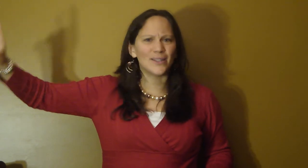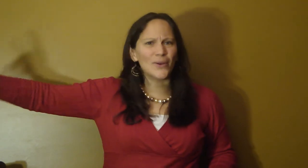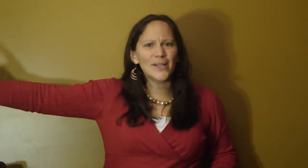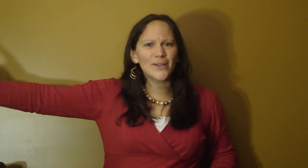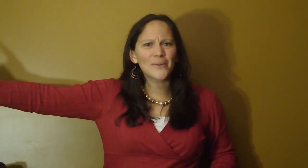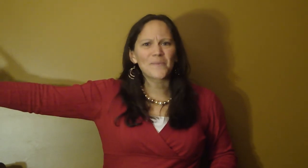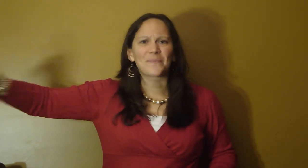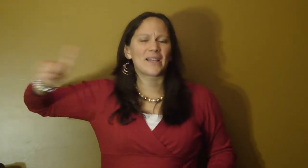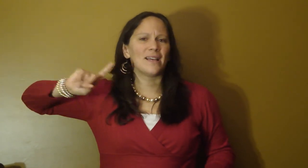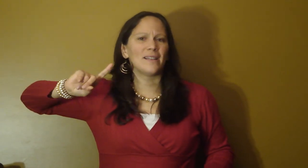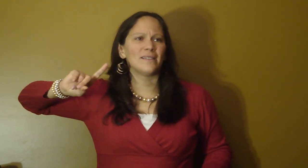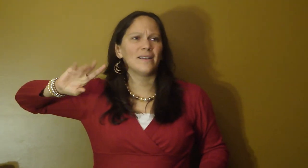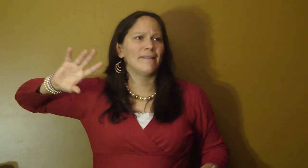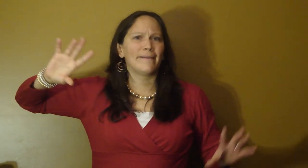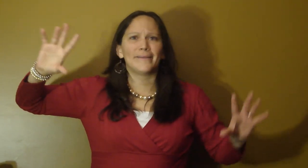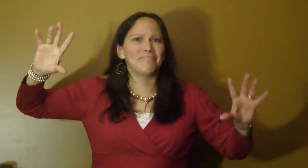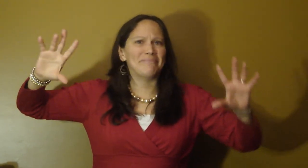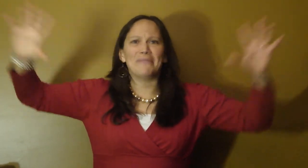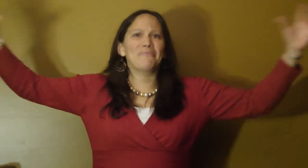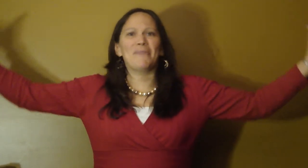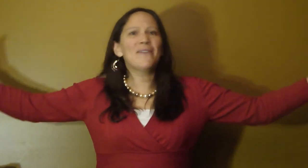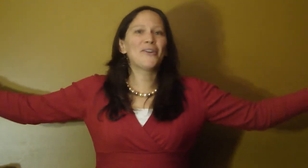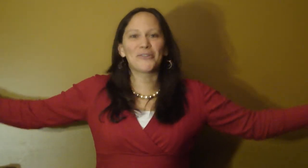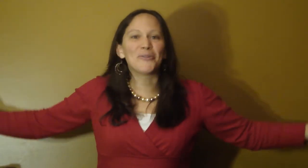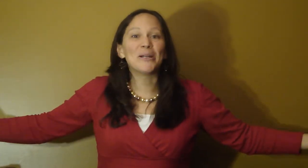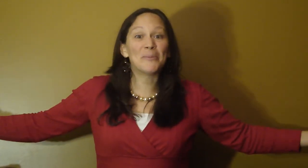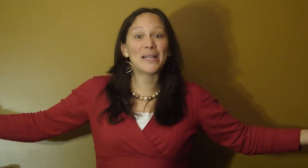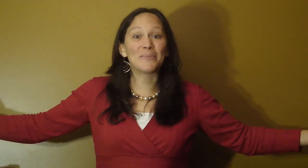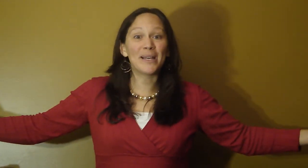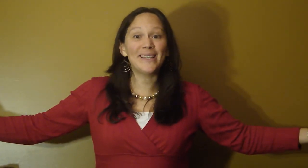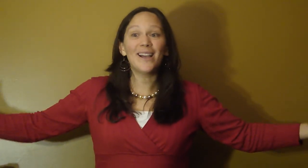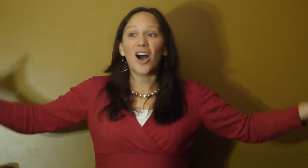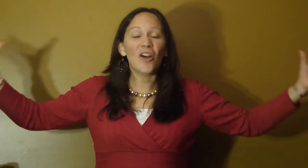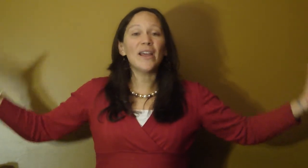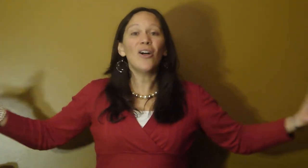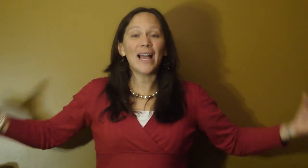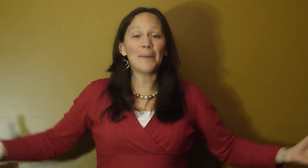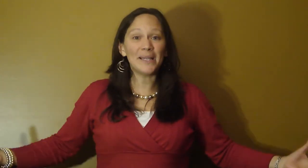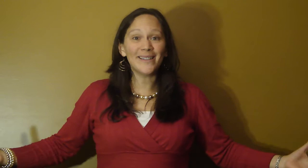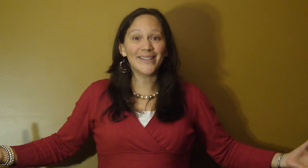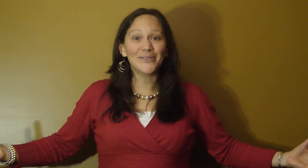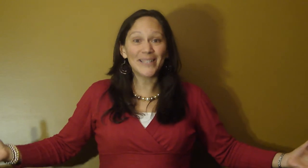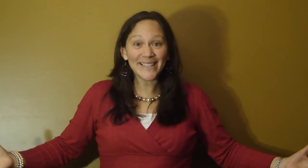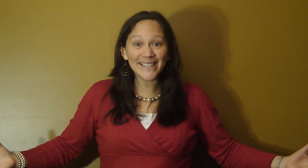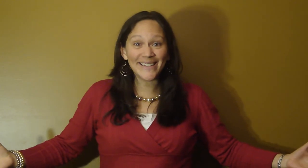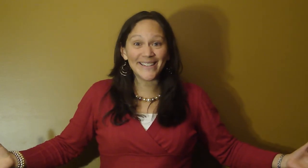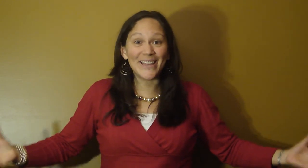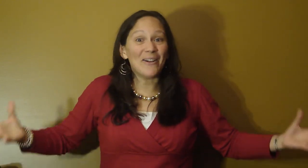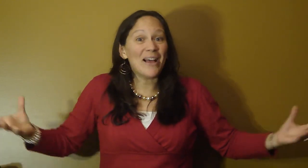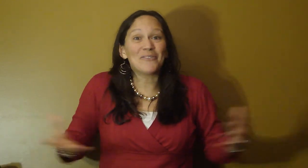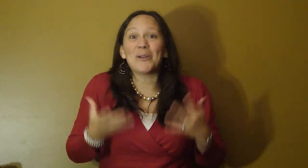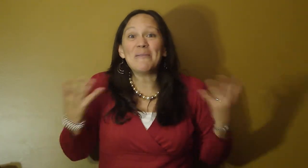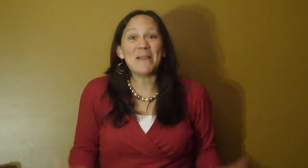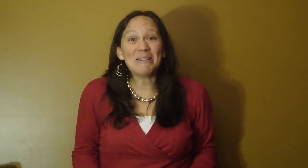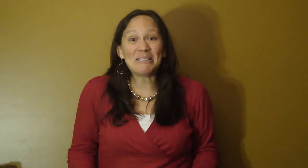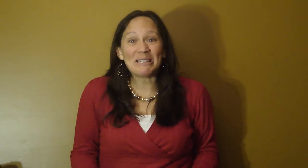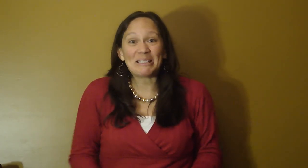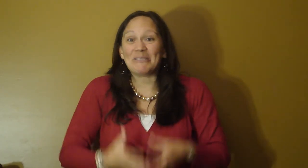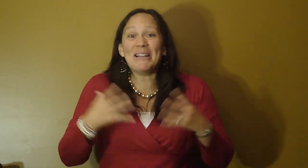lawyer and whatever other career makes money. Are they all happy? Really? They all have great marriages and great